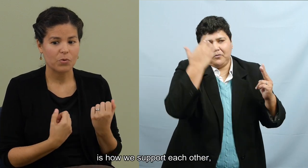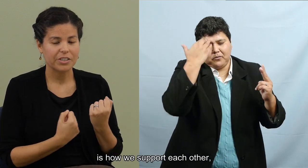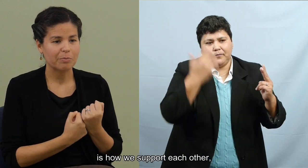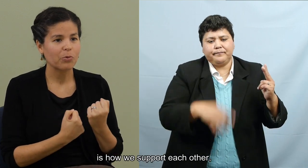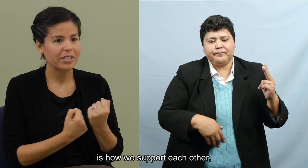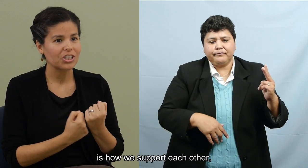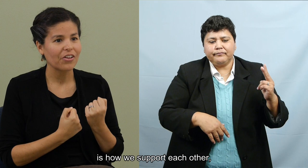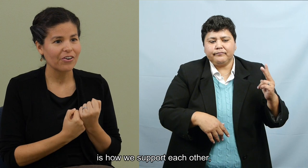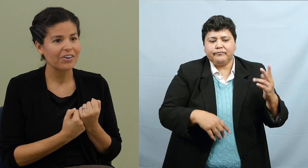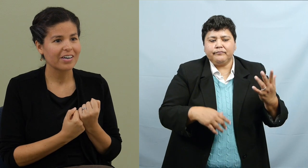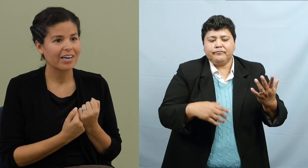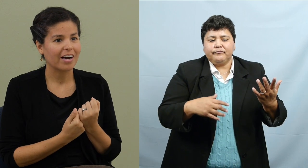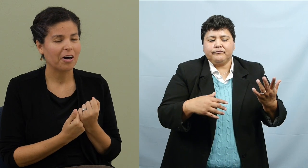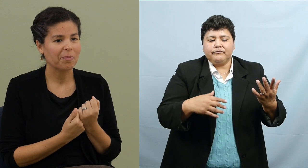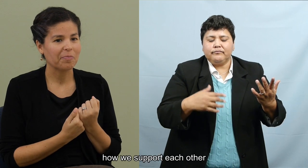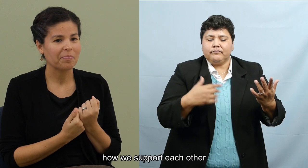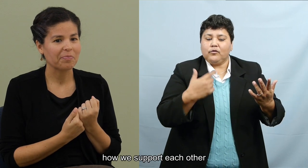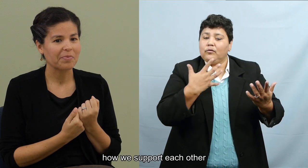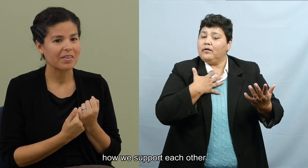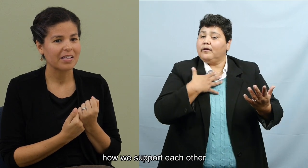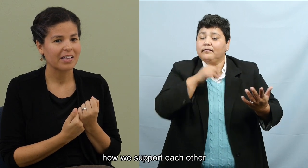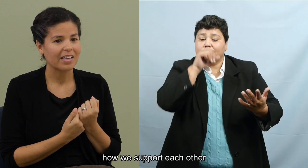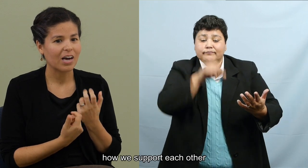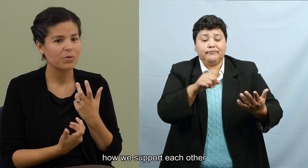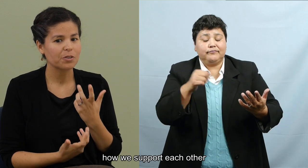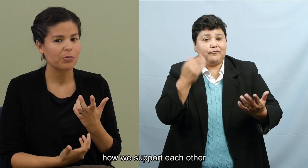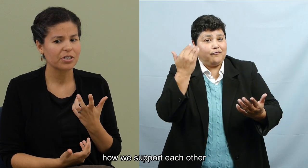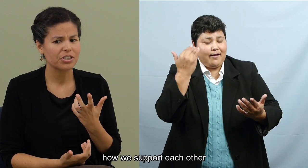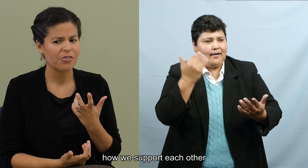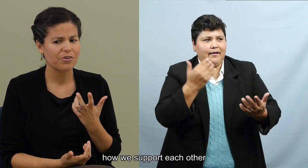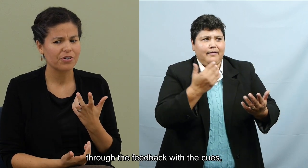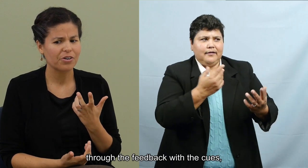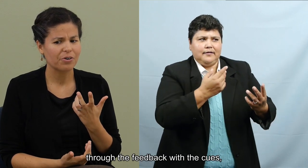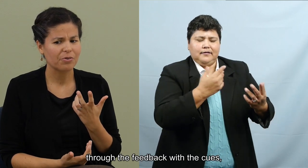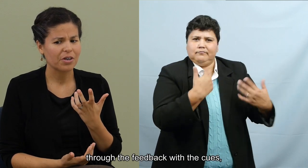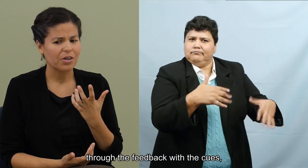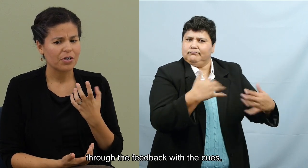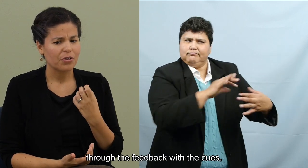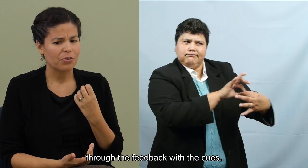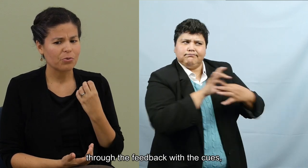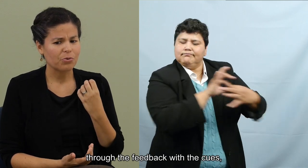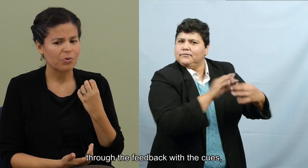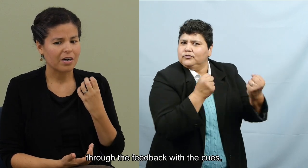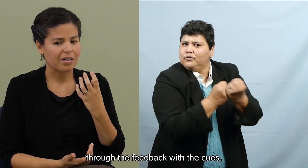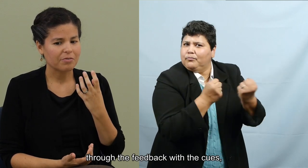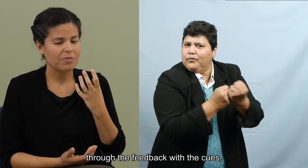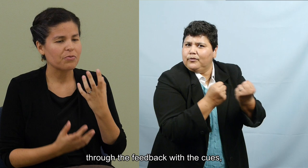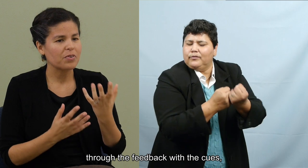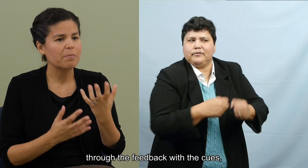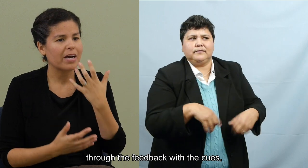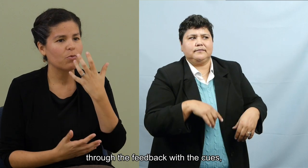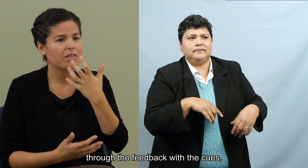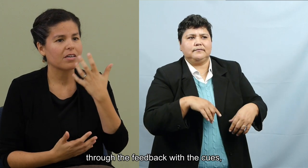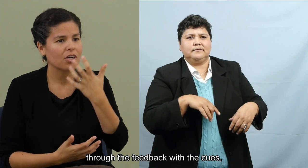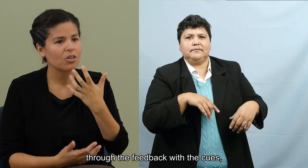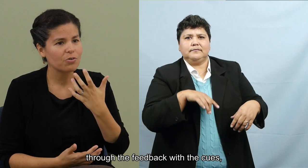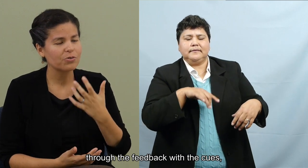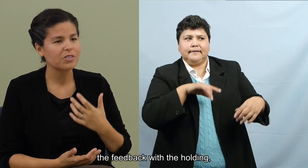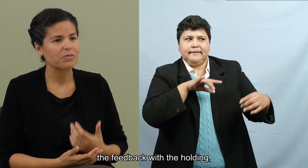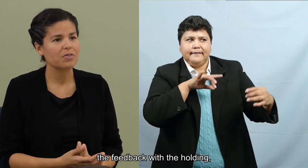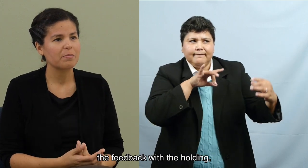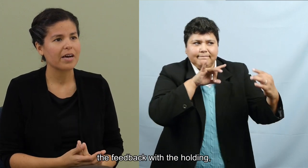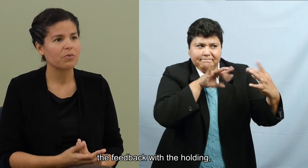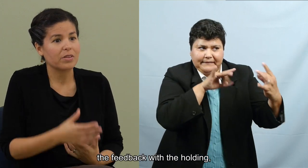how we support each other, um, how we support each other, you know, through, uh, the feedback with the